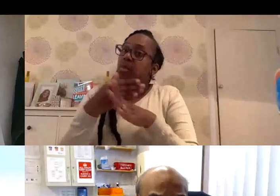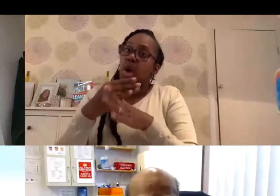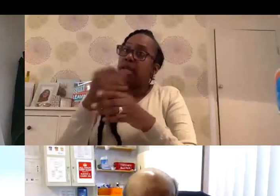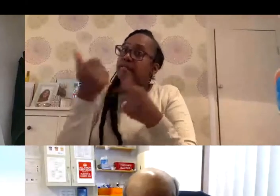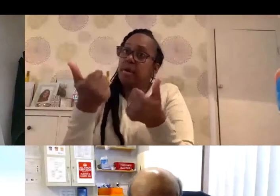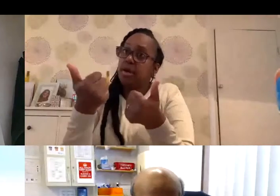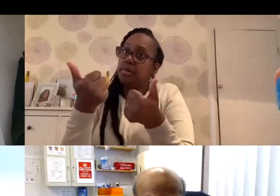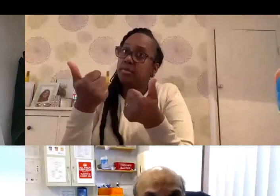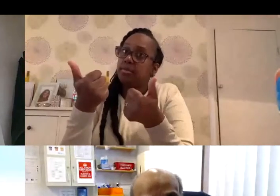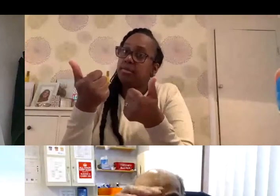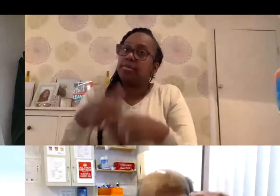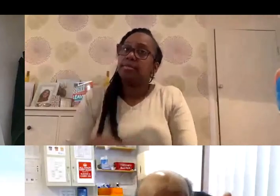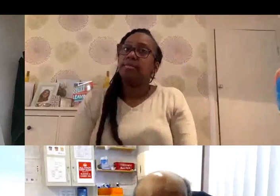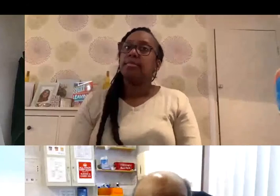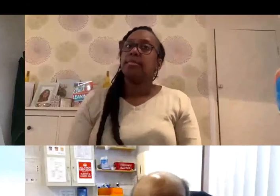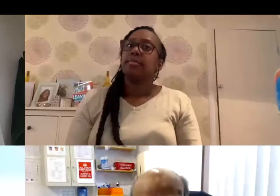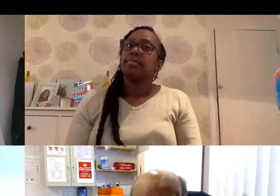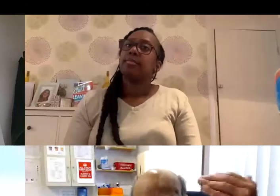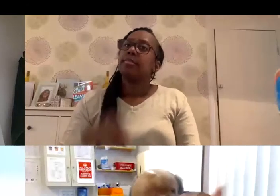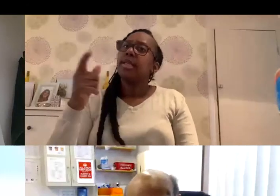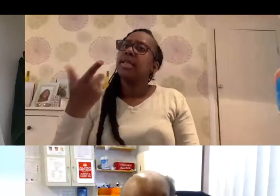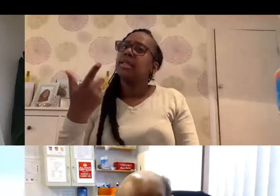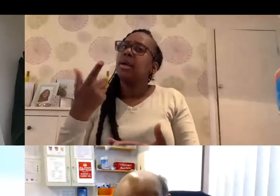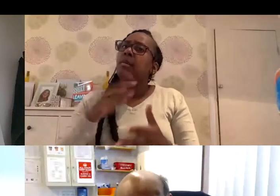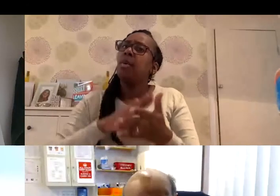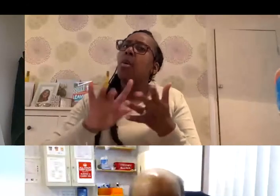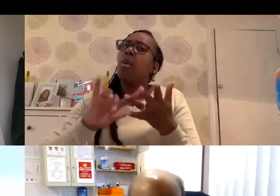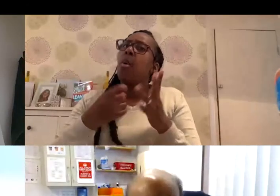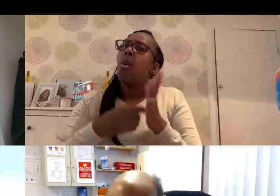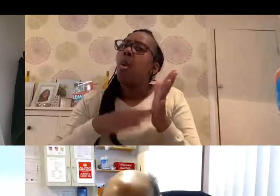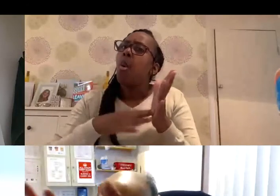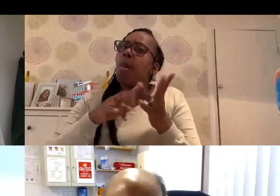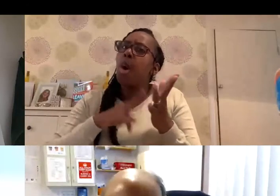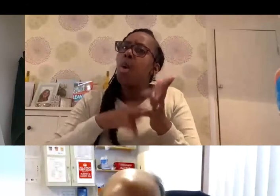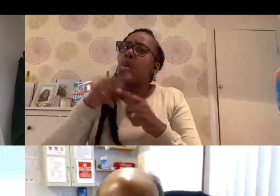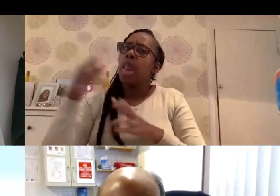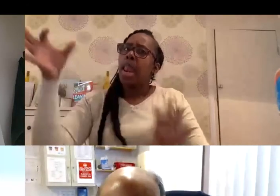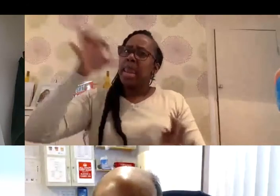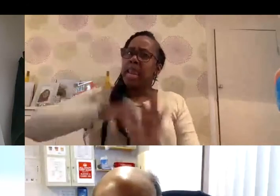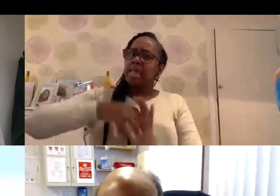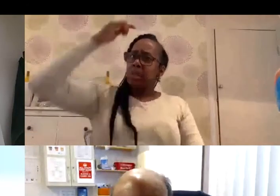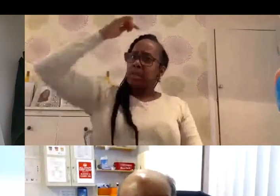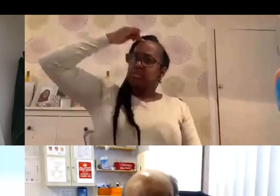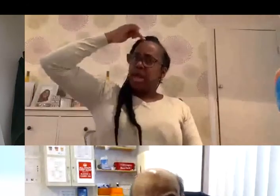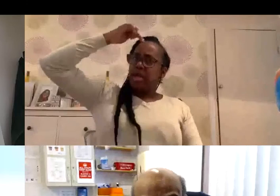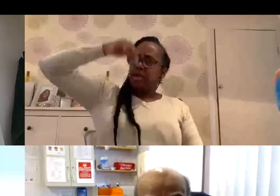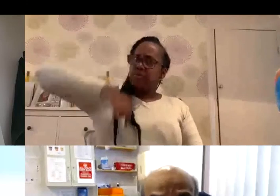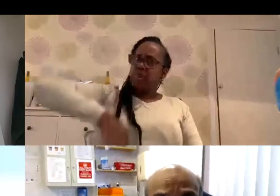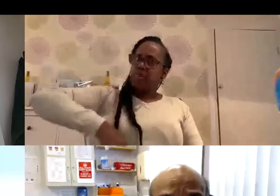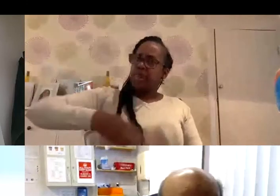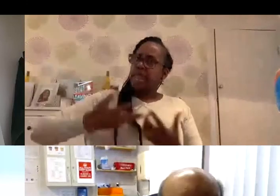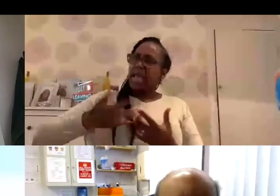fertility is functioning. There is some hormonal connection between the brain and the ovary, but that is how the fertility system works.